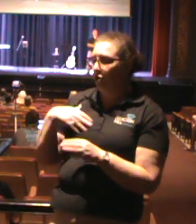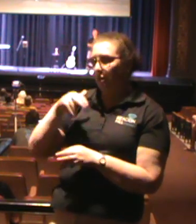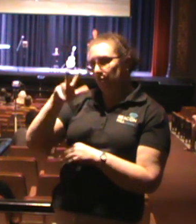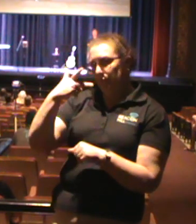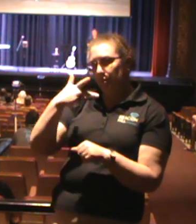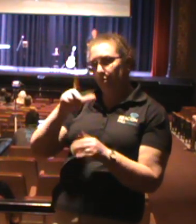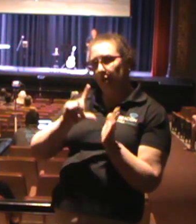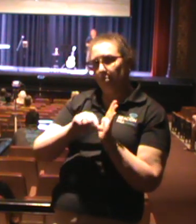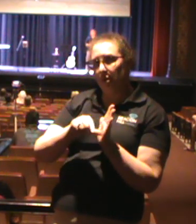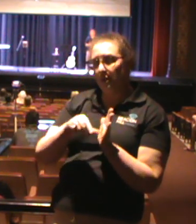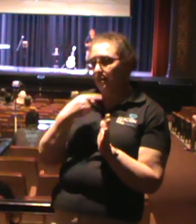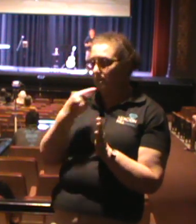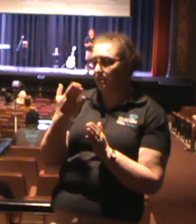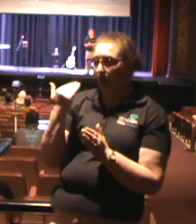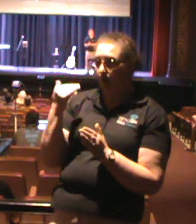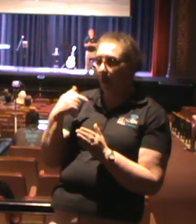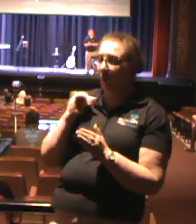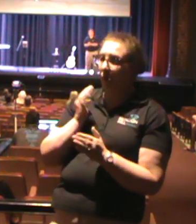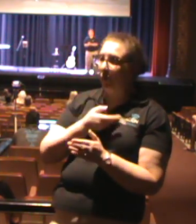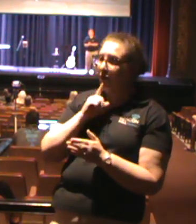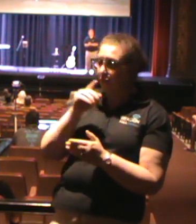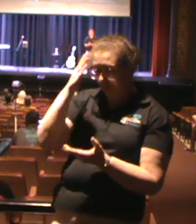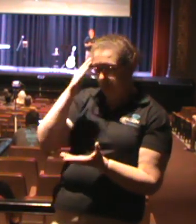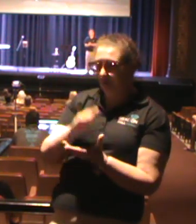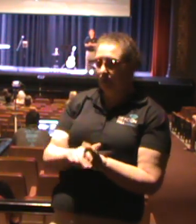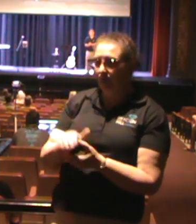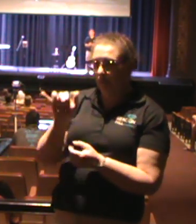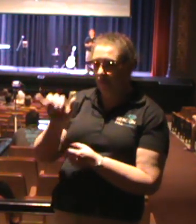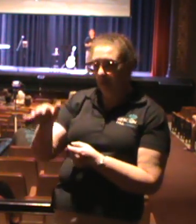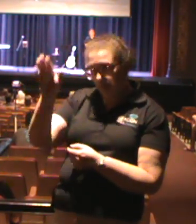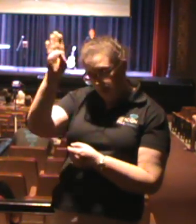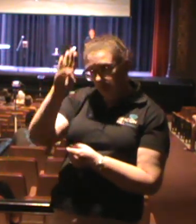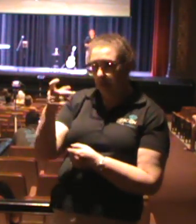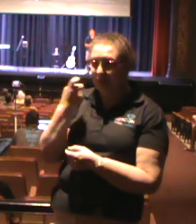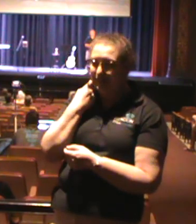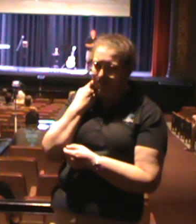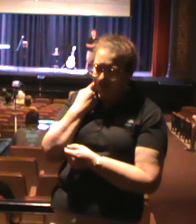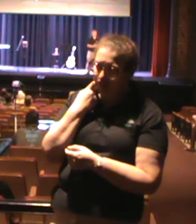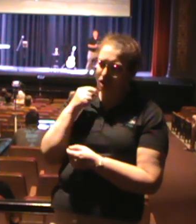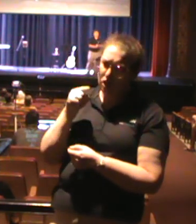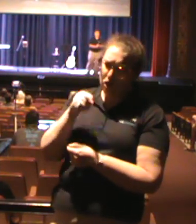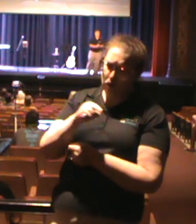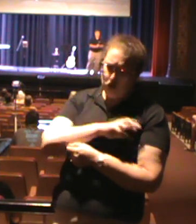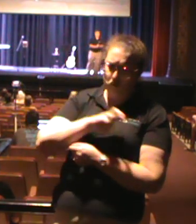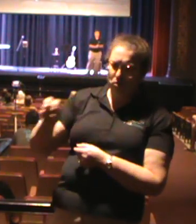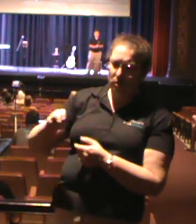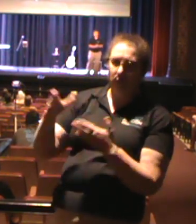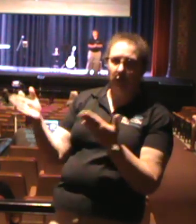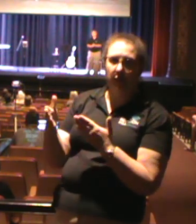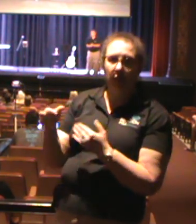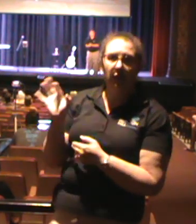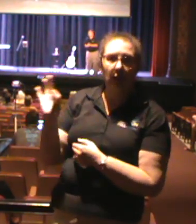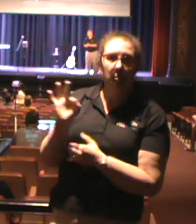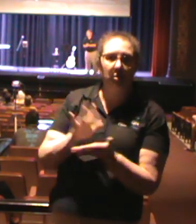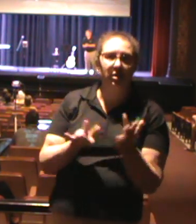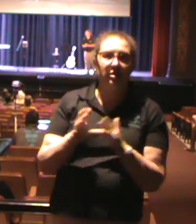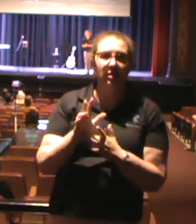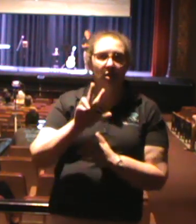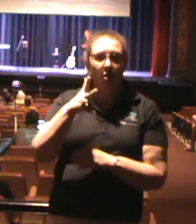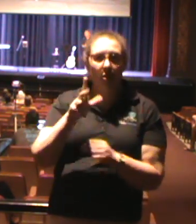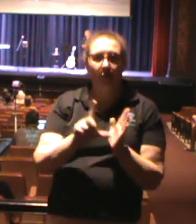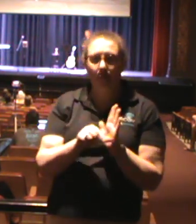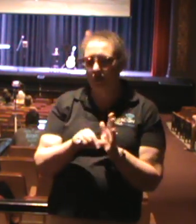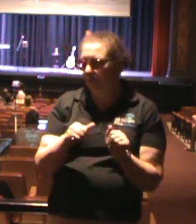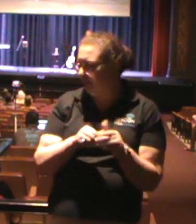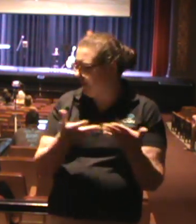minutes to tell us why we should believe in this God, that you came all the way here. And I preached Jesus for three minutes. I preached Jesus with everything